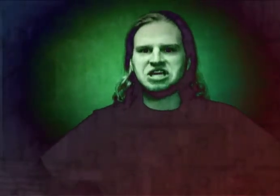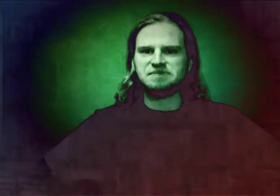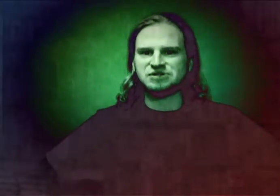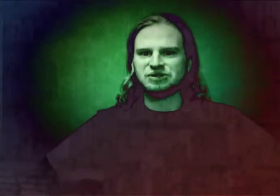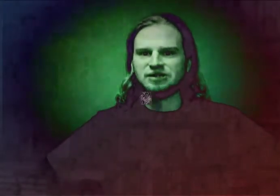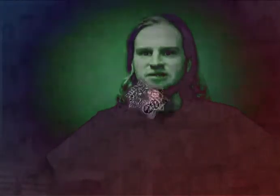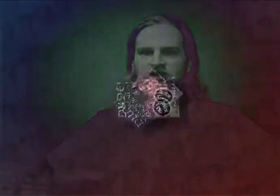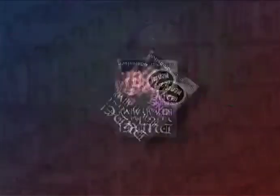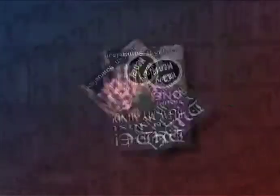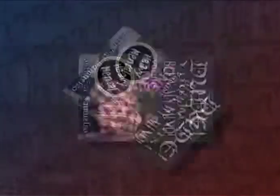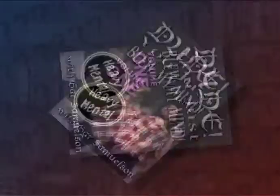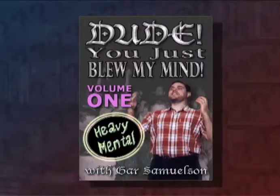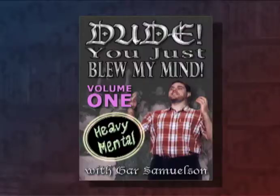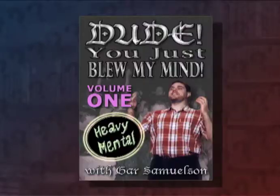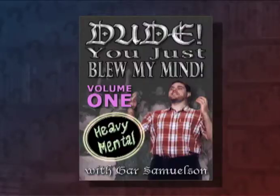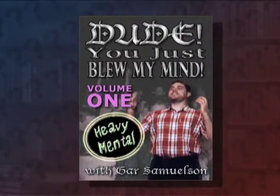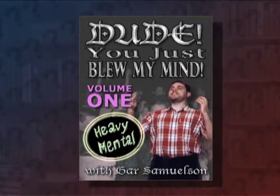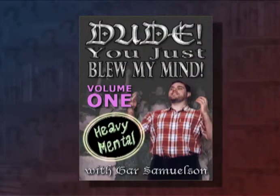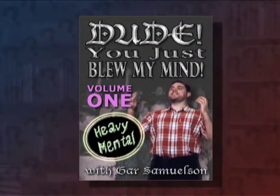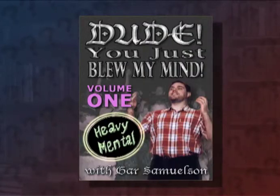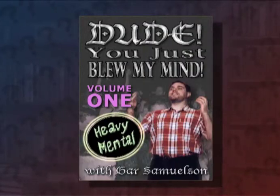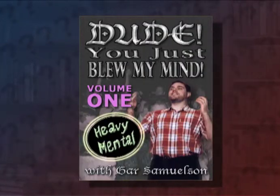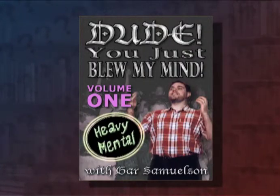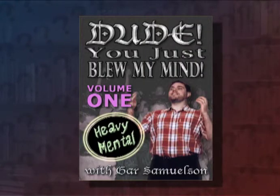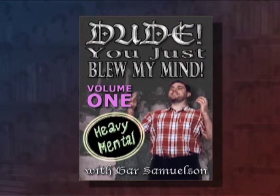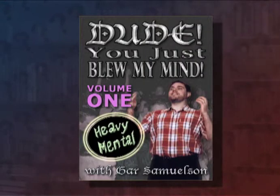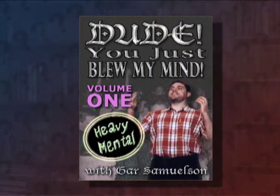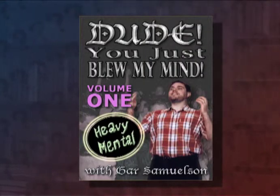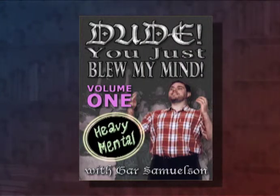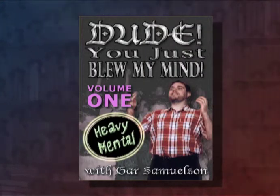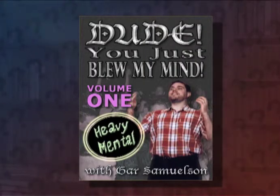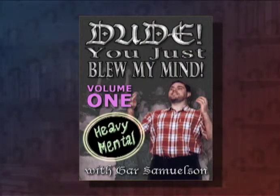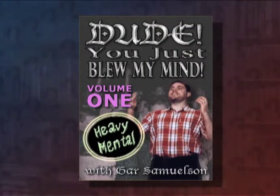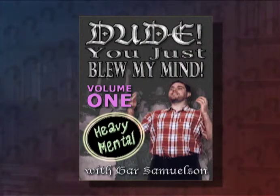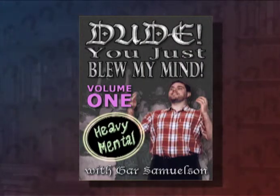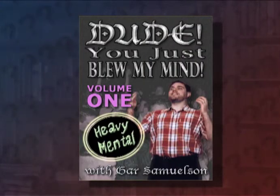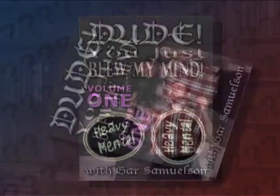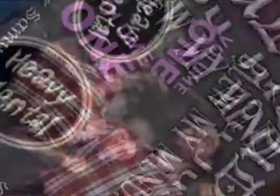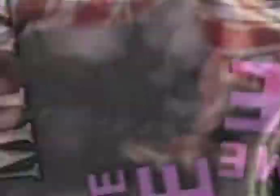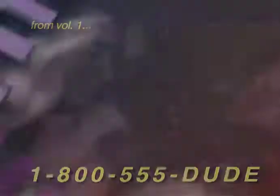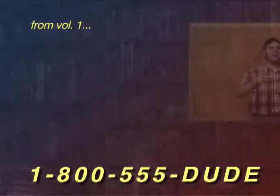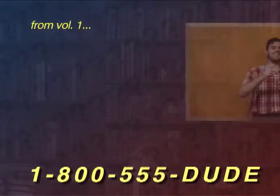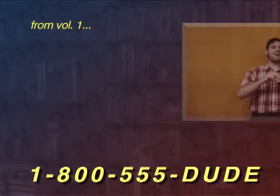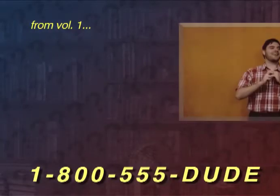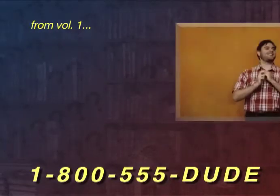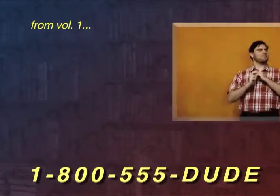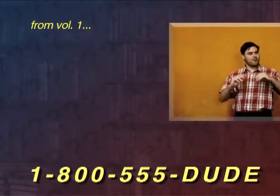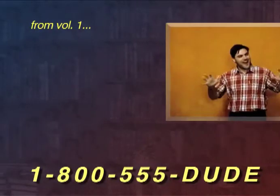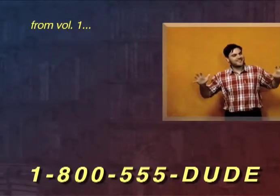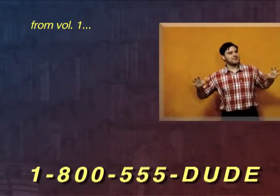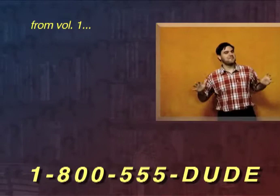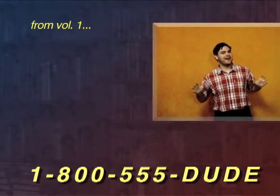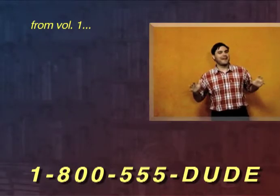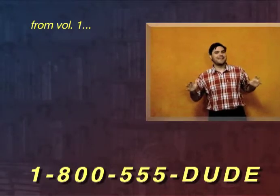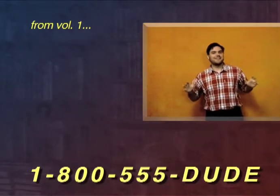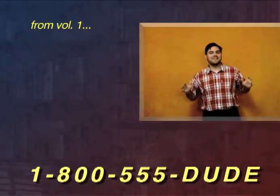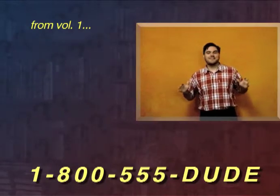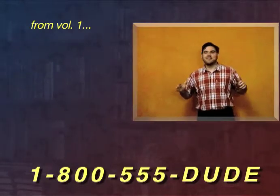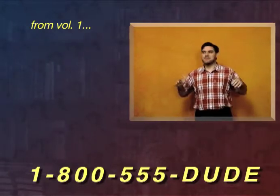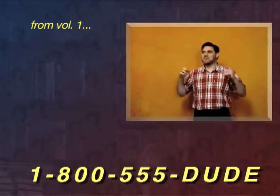tape series. Dude, you just blew my mind. Unlocking the practical mind from